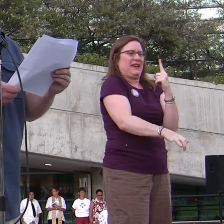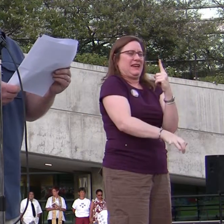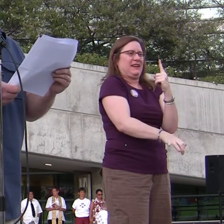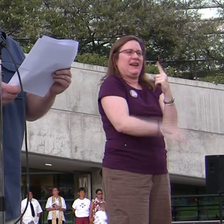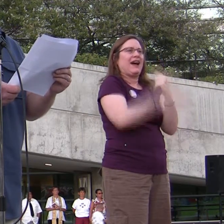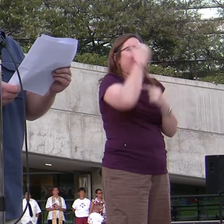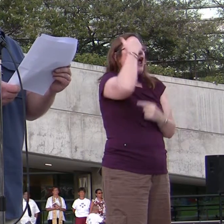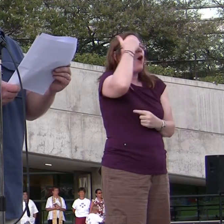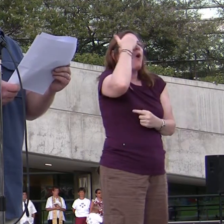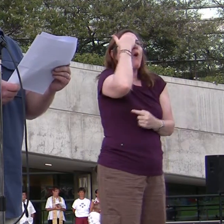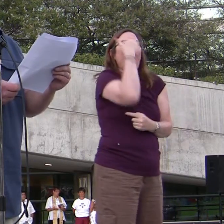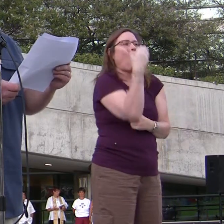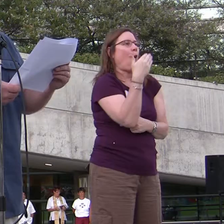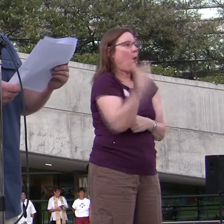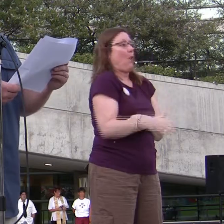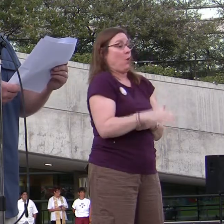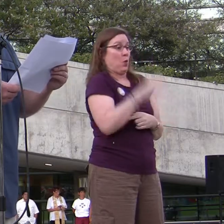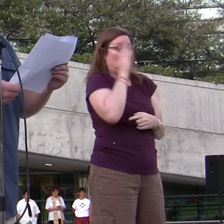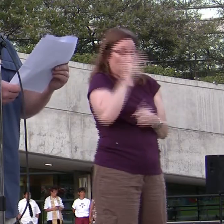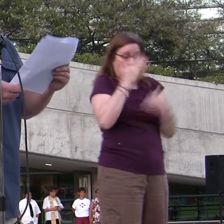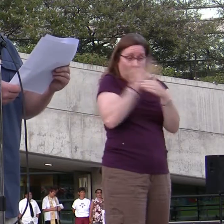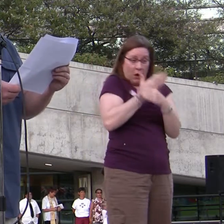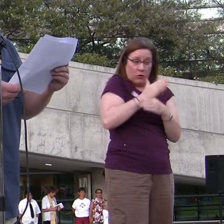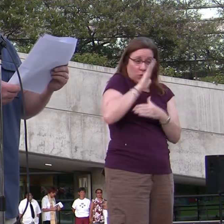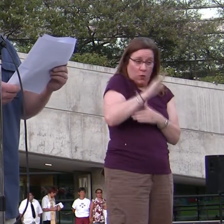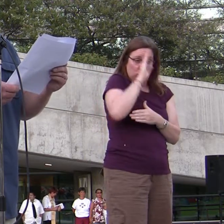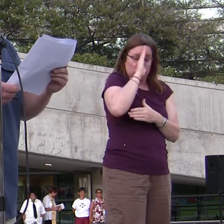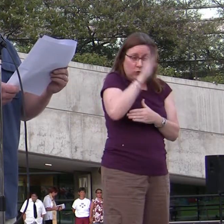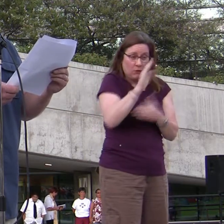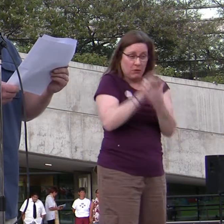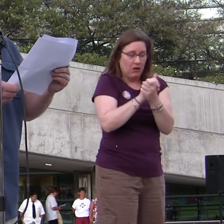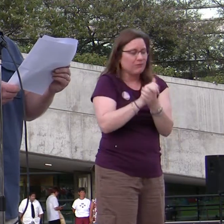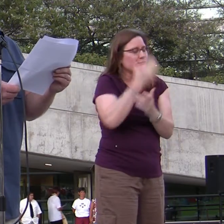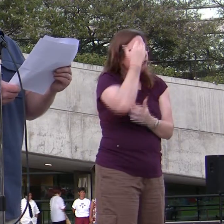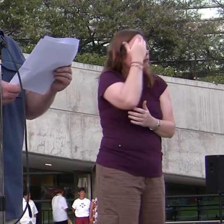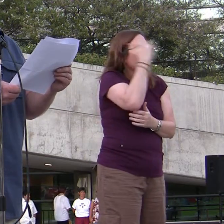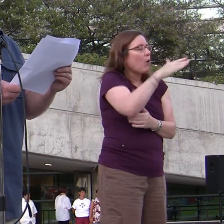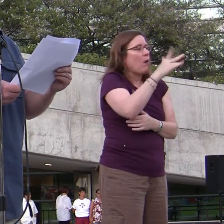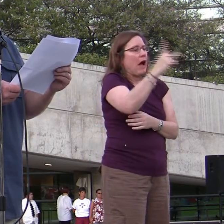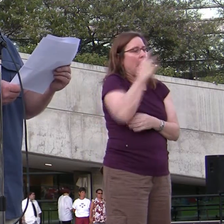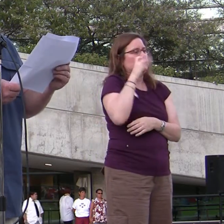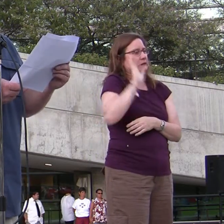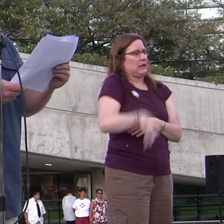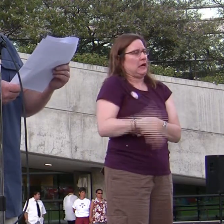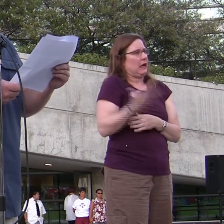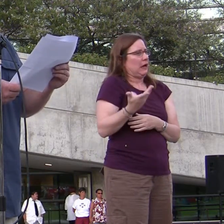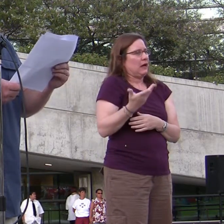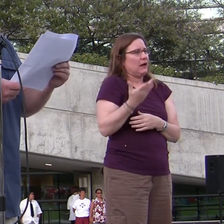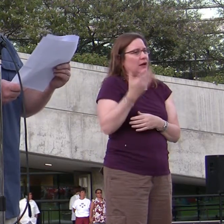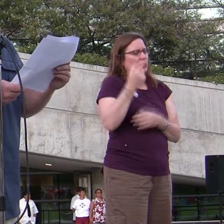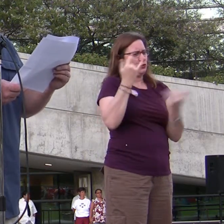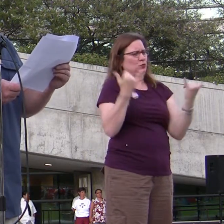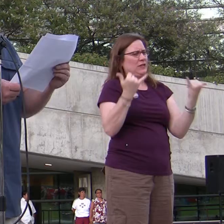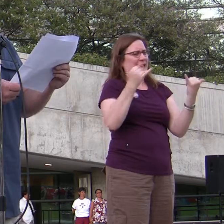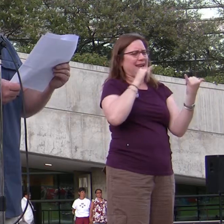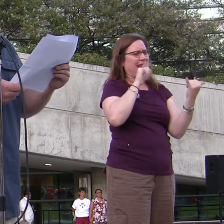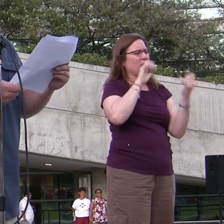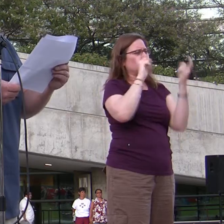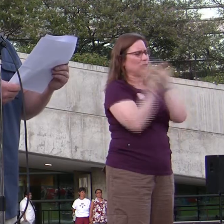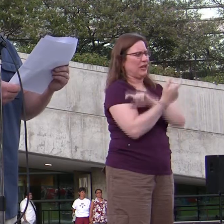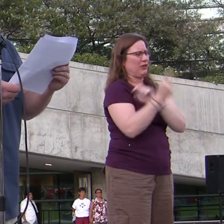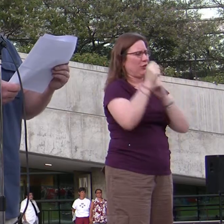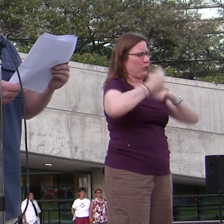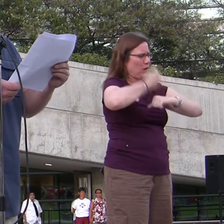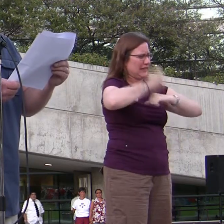simply said, I don't know. Today's ruling makes no change in the structure of traditional marriage. Today's ruling does not threaten